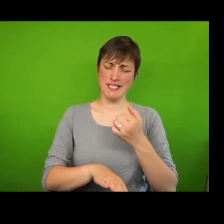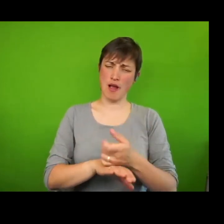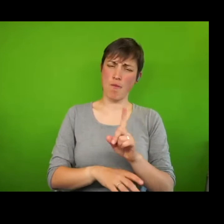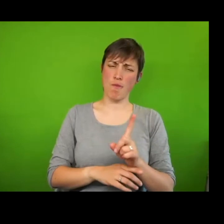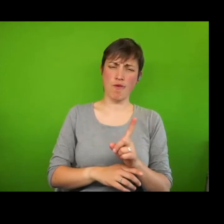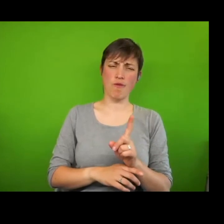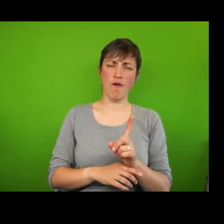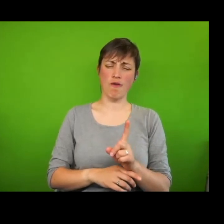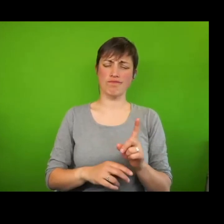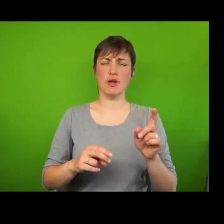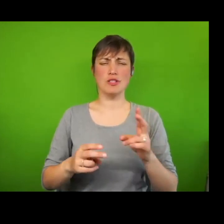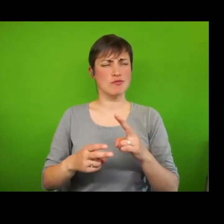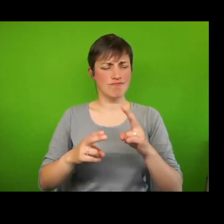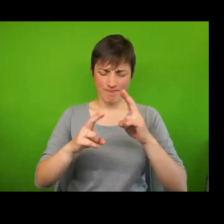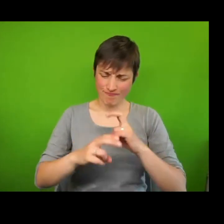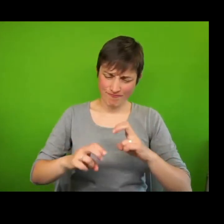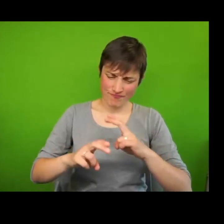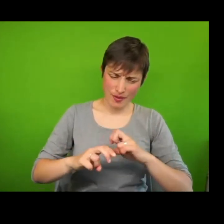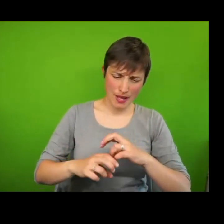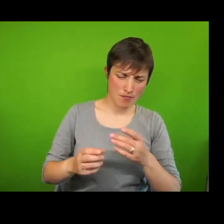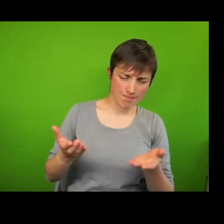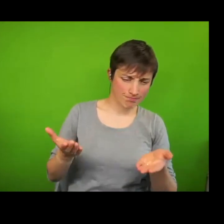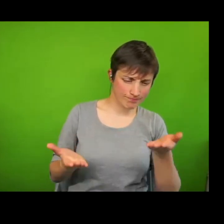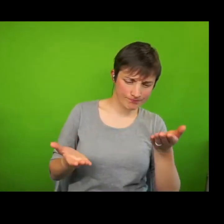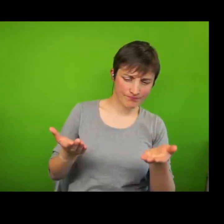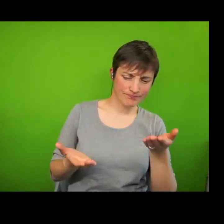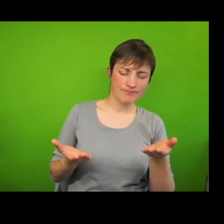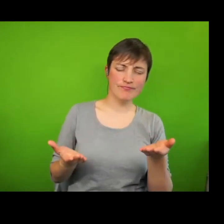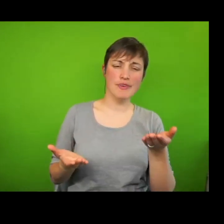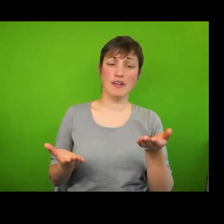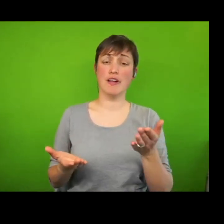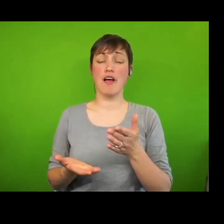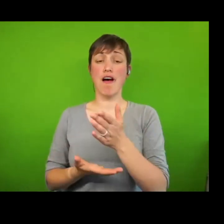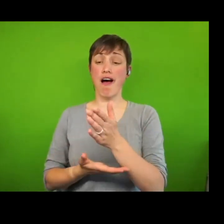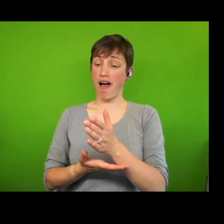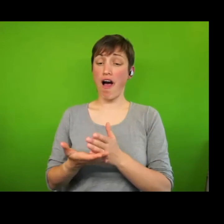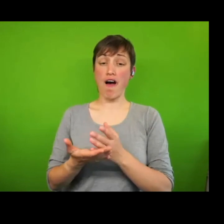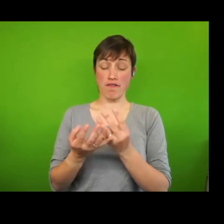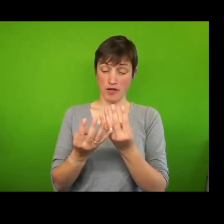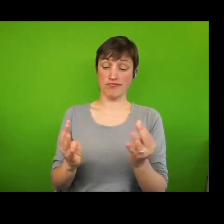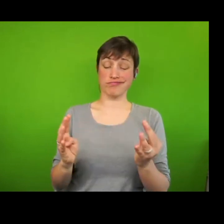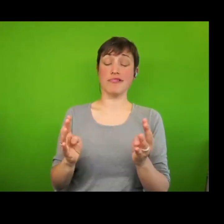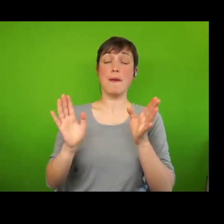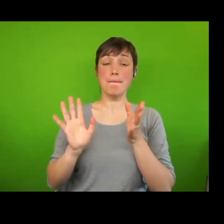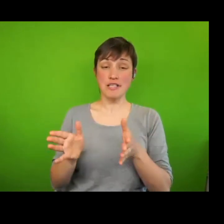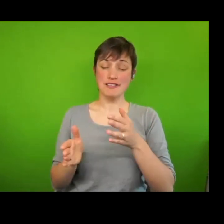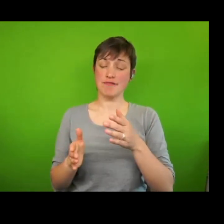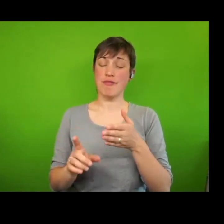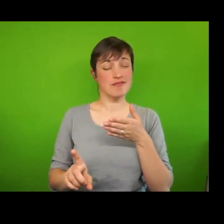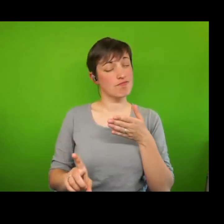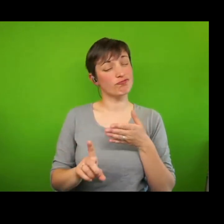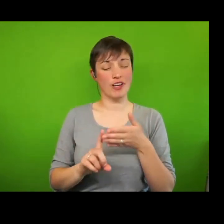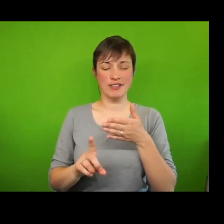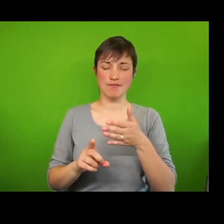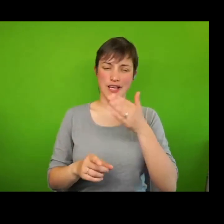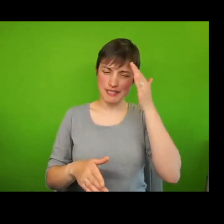participation, was constituted with half of its members with direct experience of poverty, and I was privileged to be a